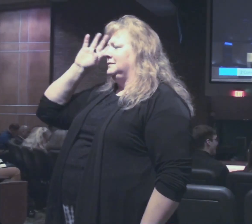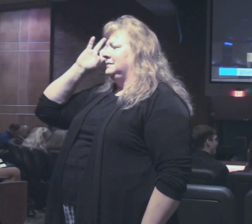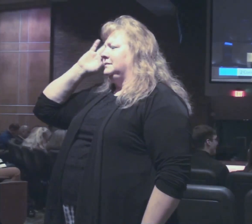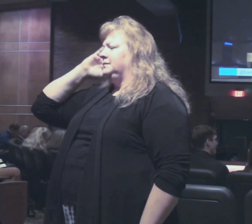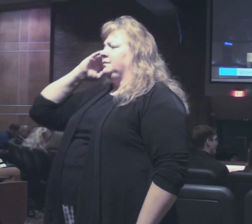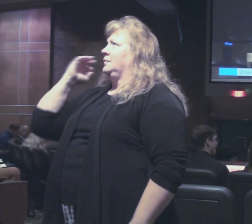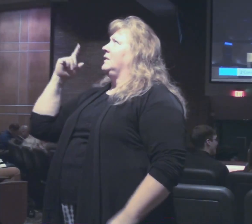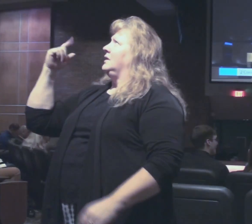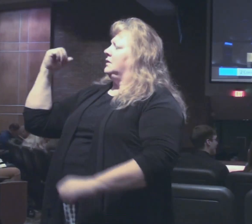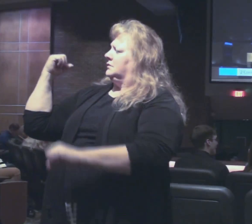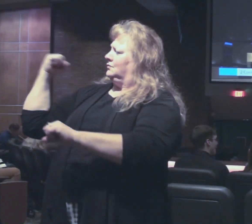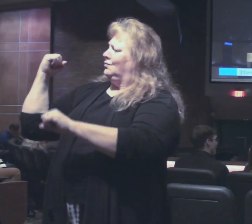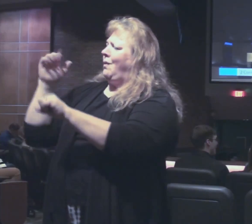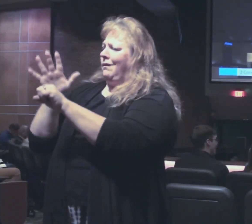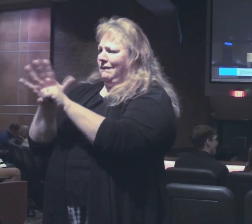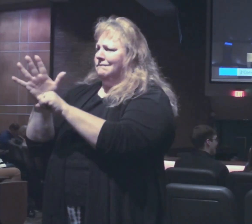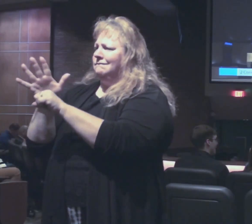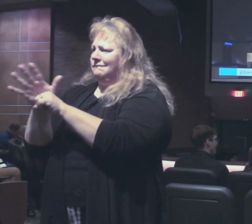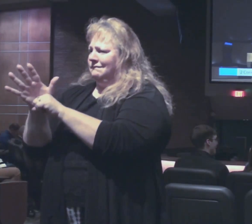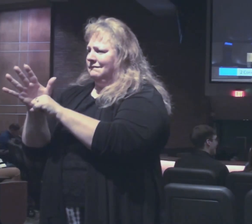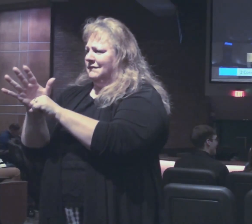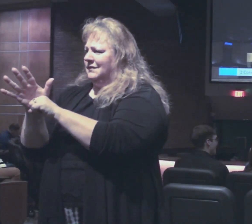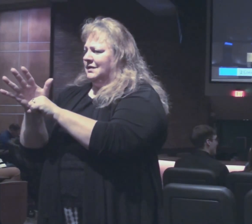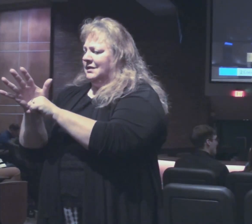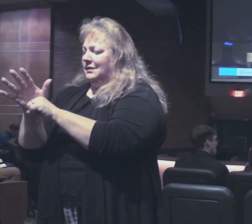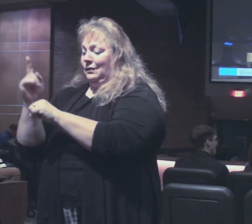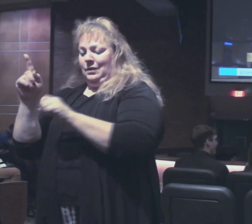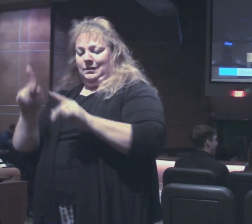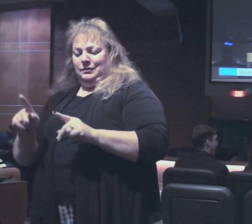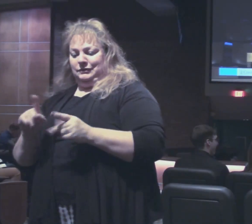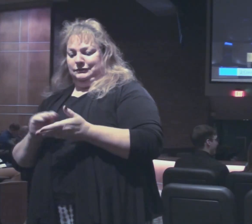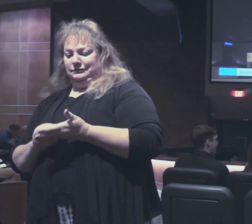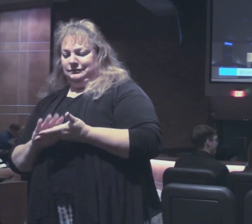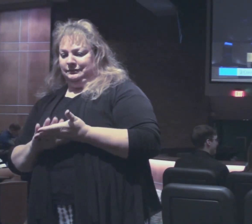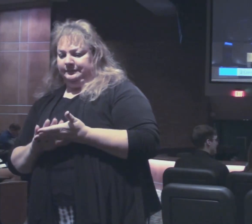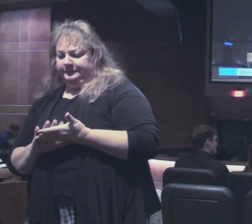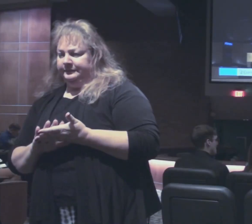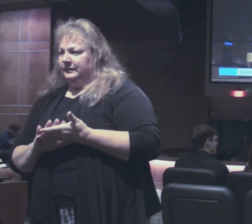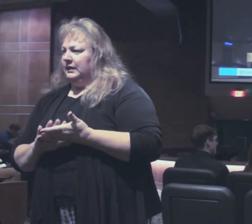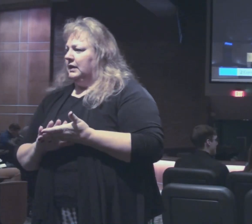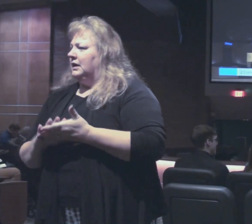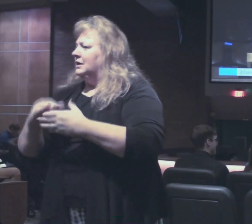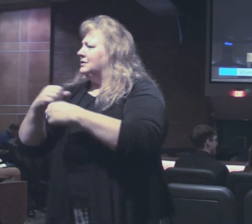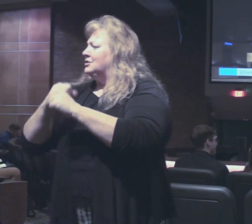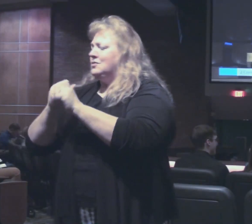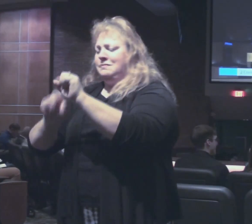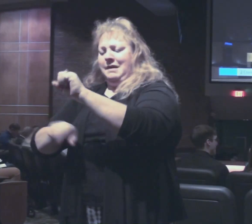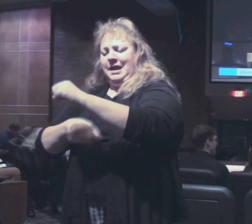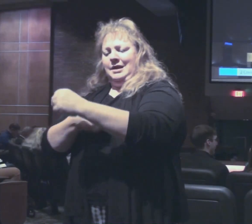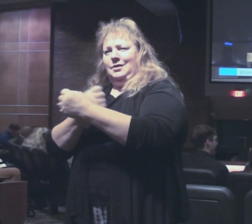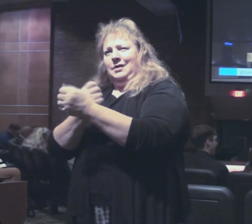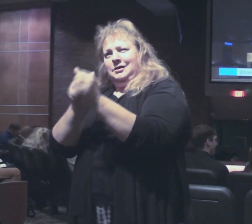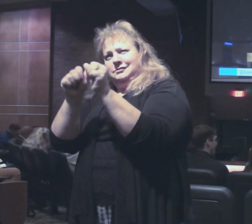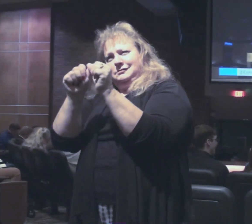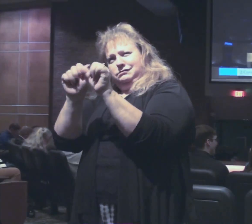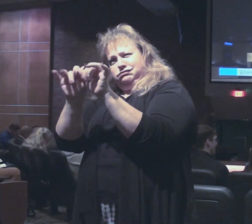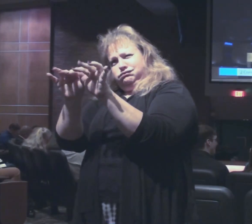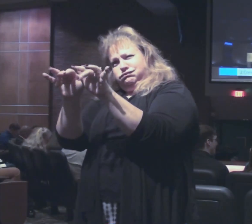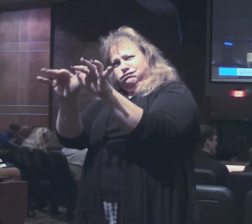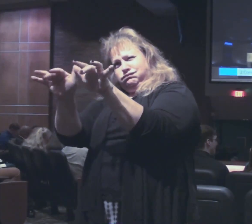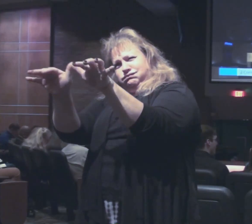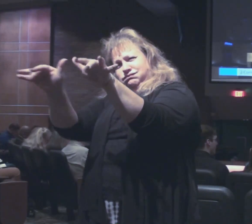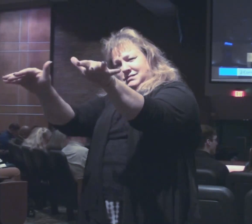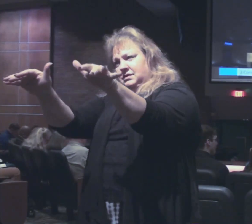he's strong enough one person put it to make grace abound all